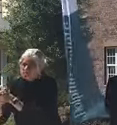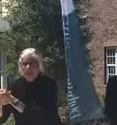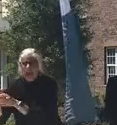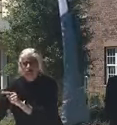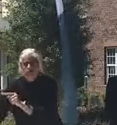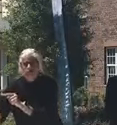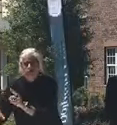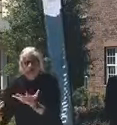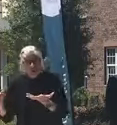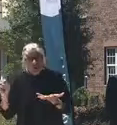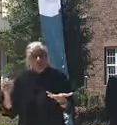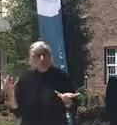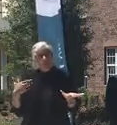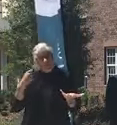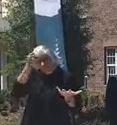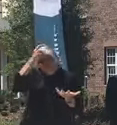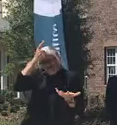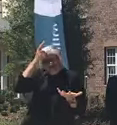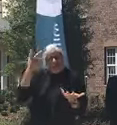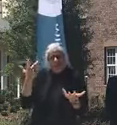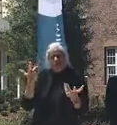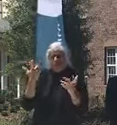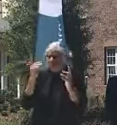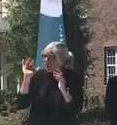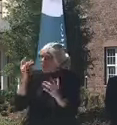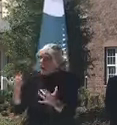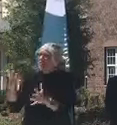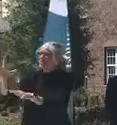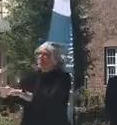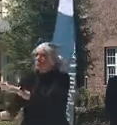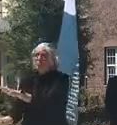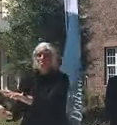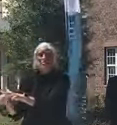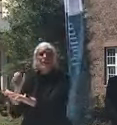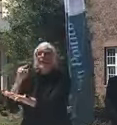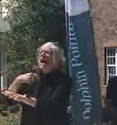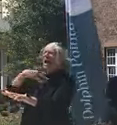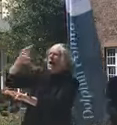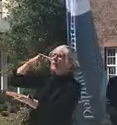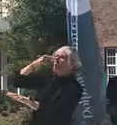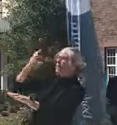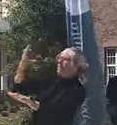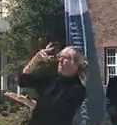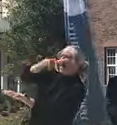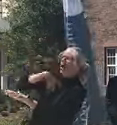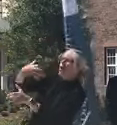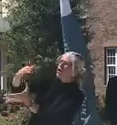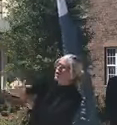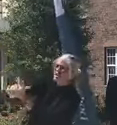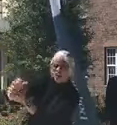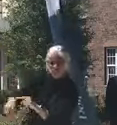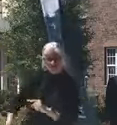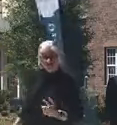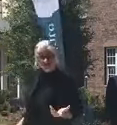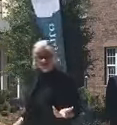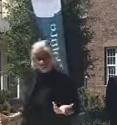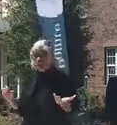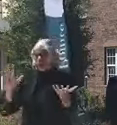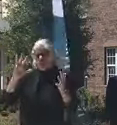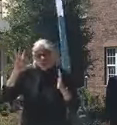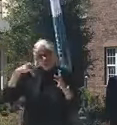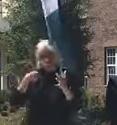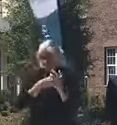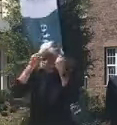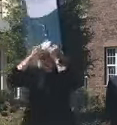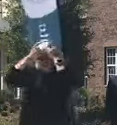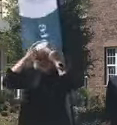Those are moments that you just can't get back. But that's a tremendous social cost to doing these protective measures. And so